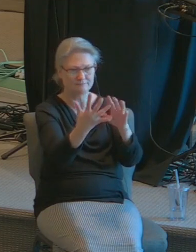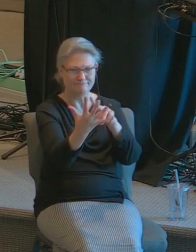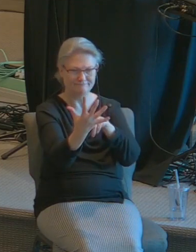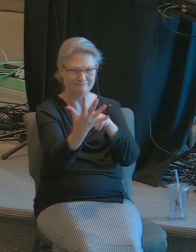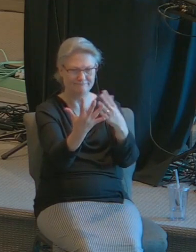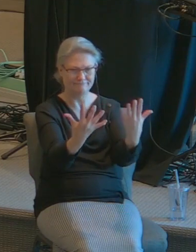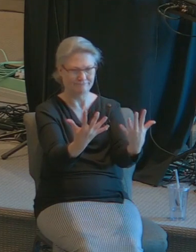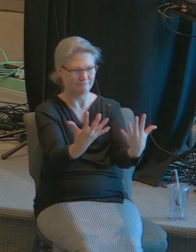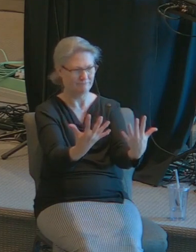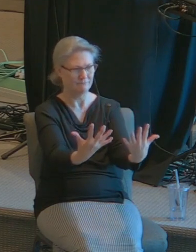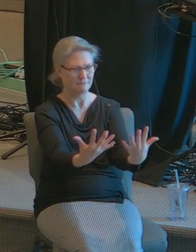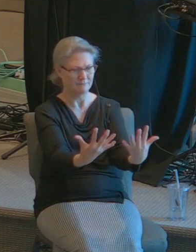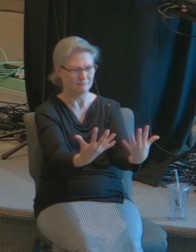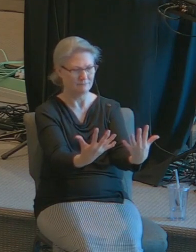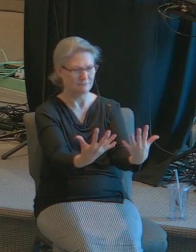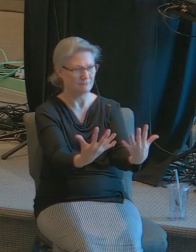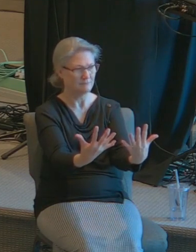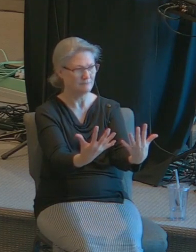hands